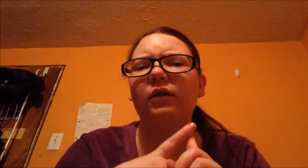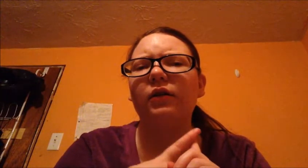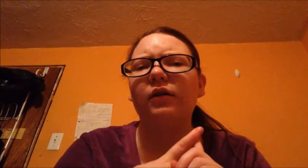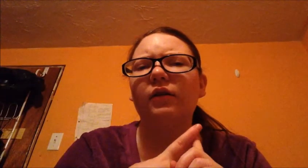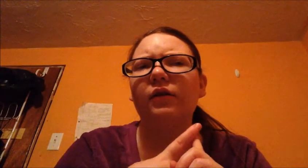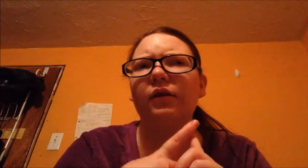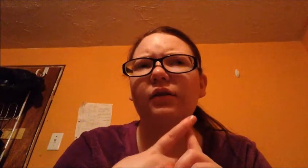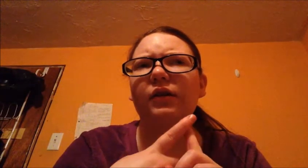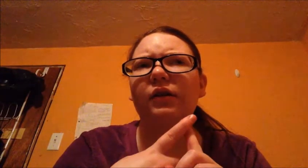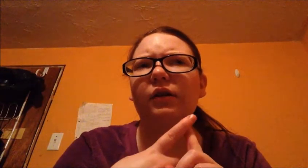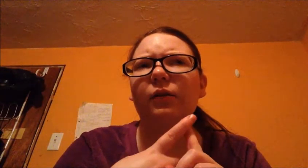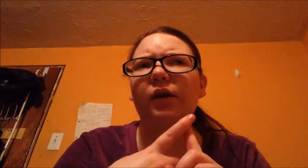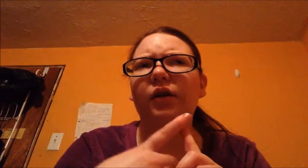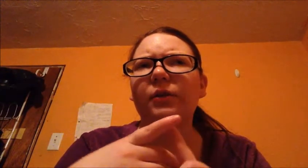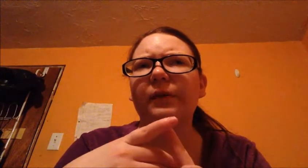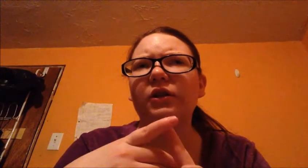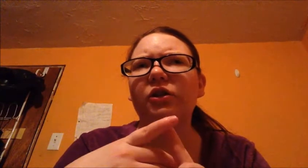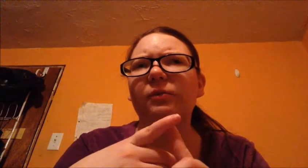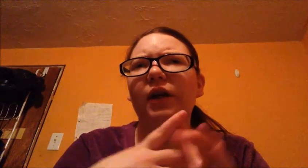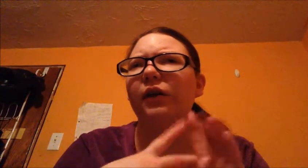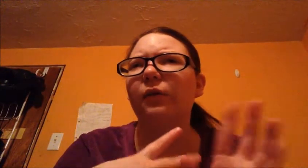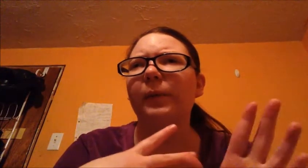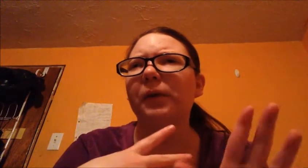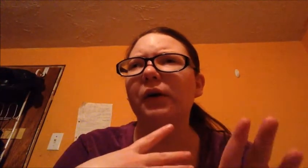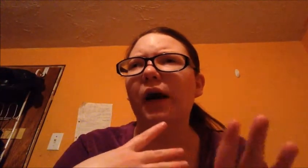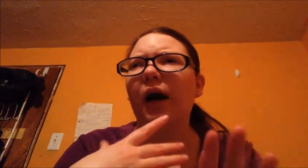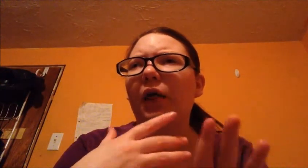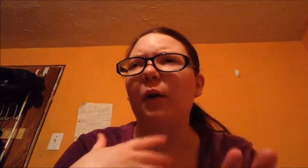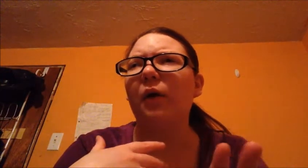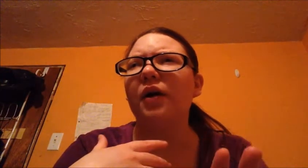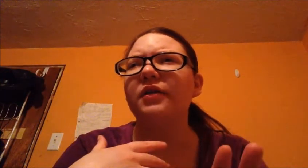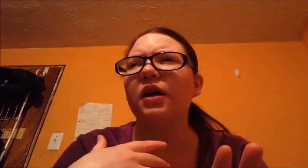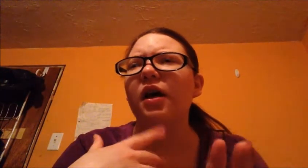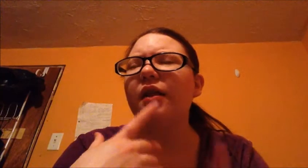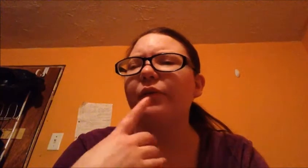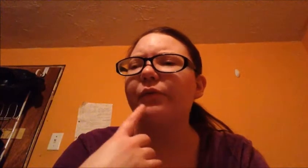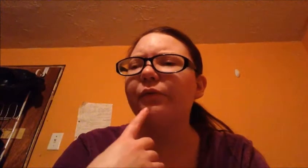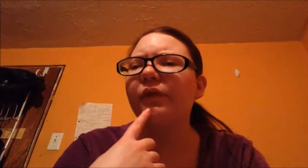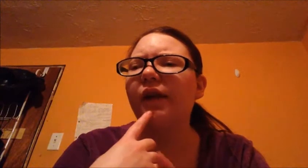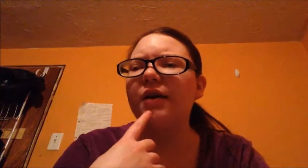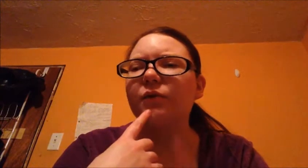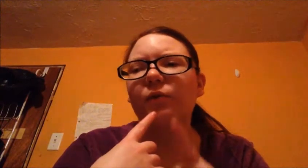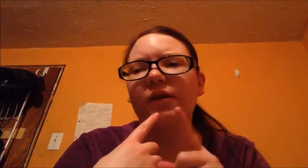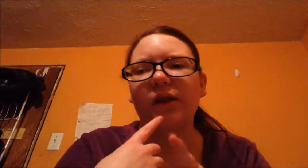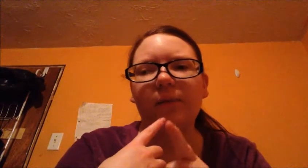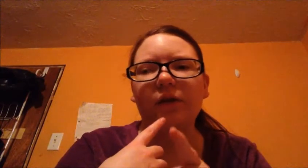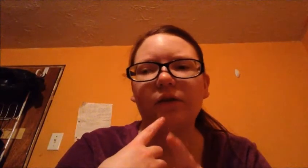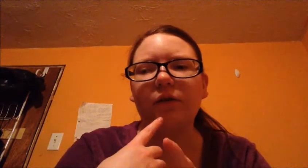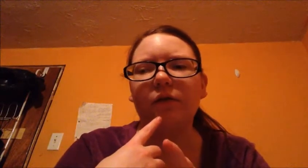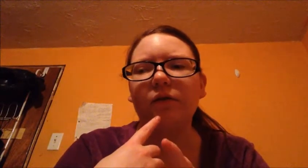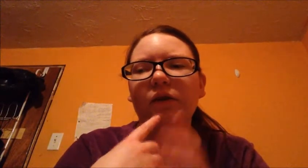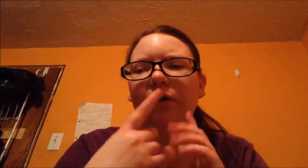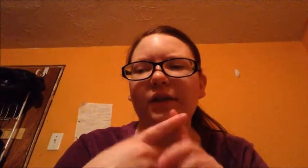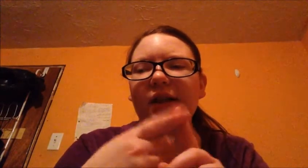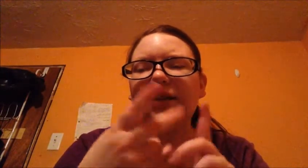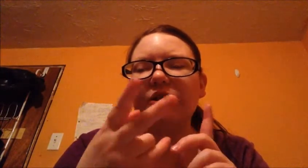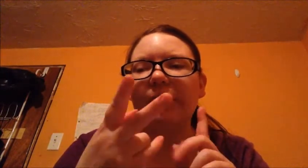And there's another way that she messaged me. I don't remember how that was. I think the last one was an email, too. So, it was Instagram